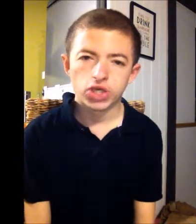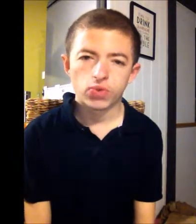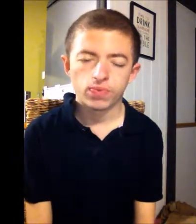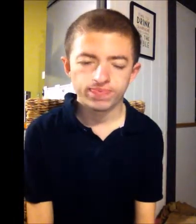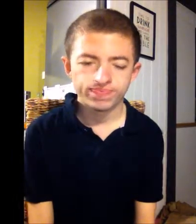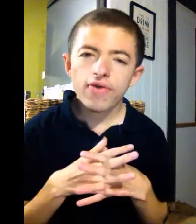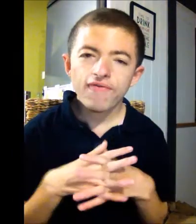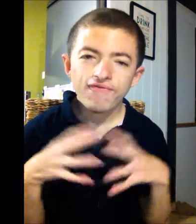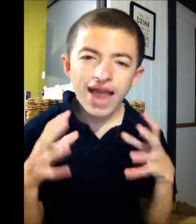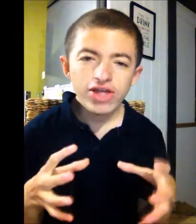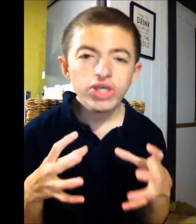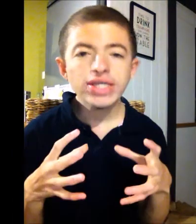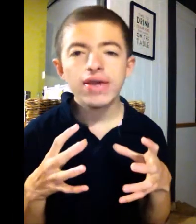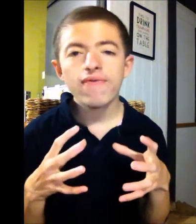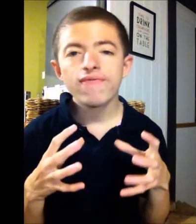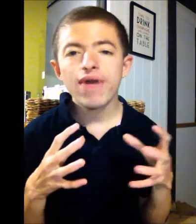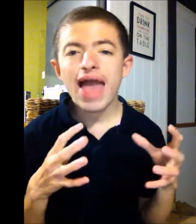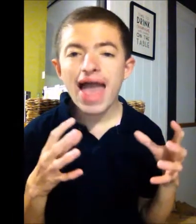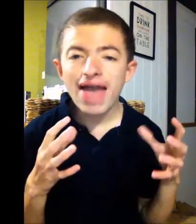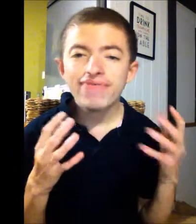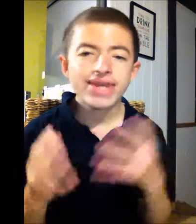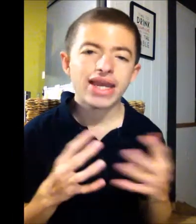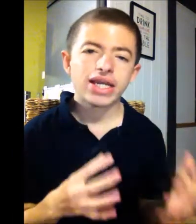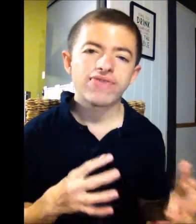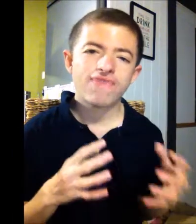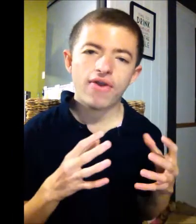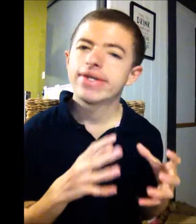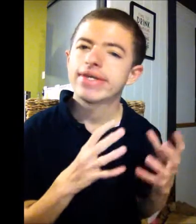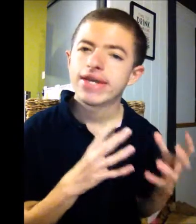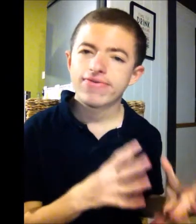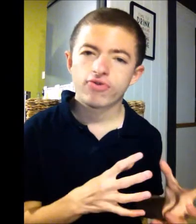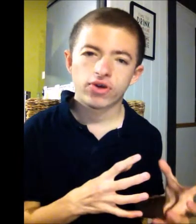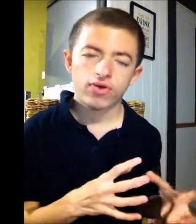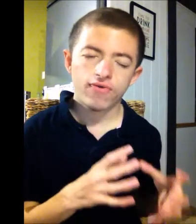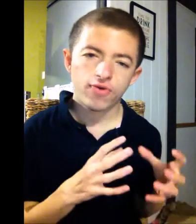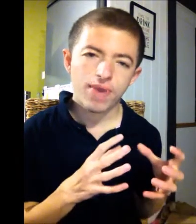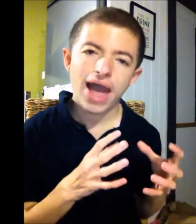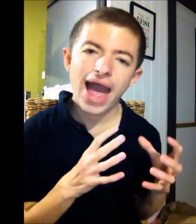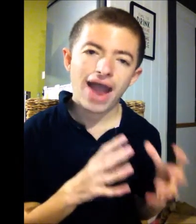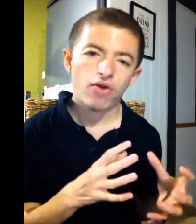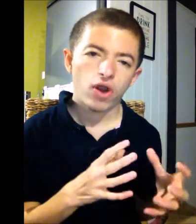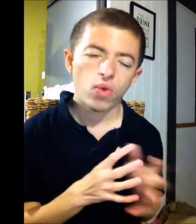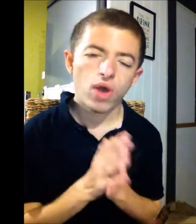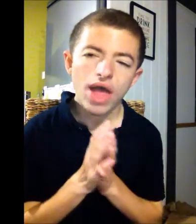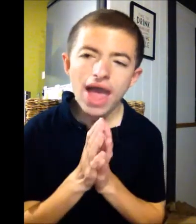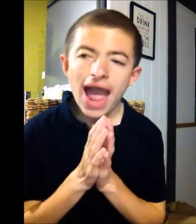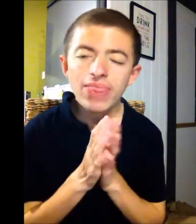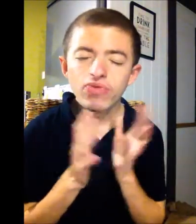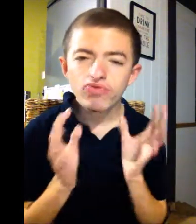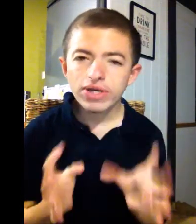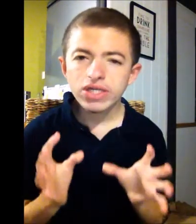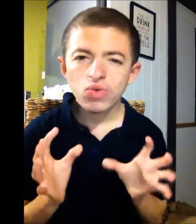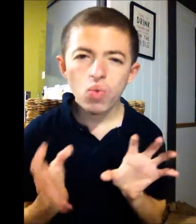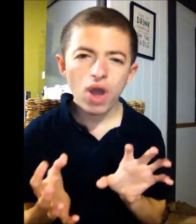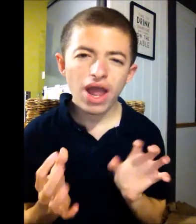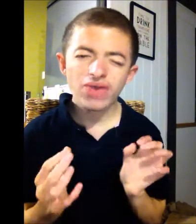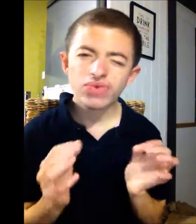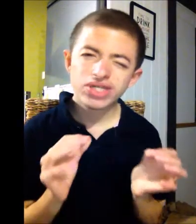Flash is evidently very different from Arrow. And the reason why I was